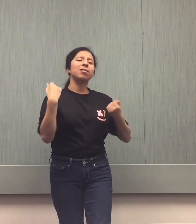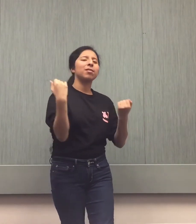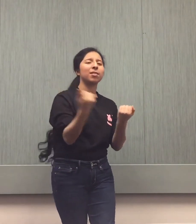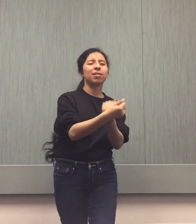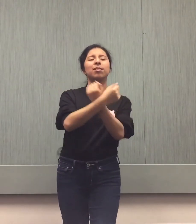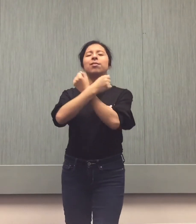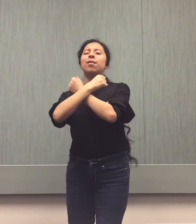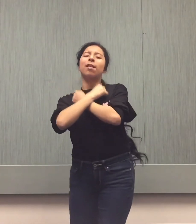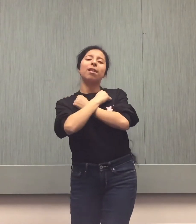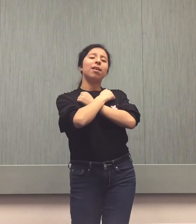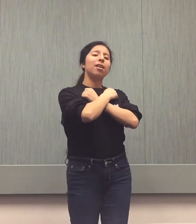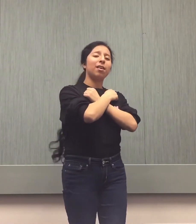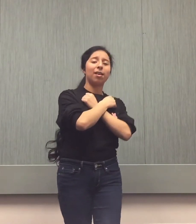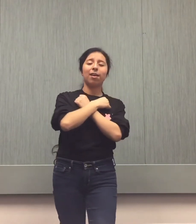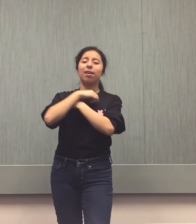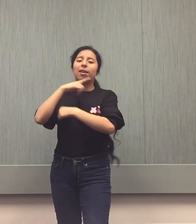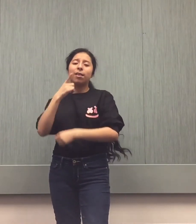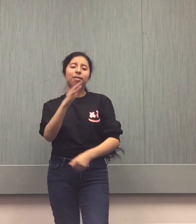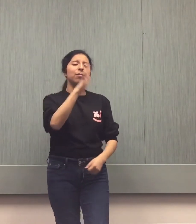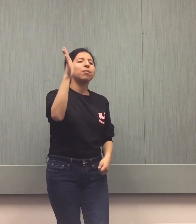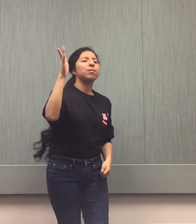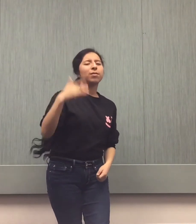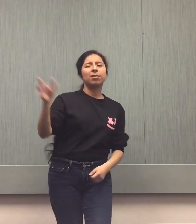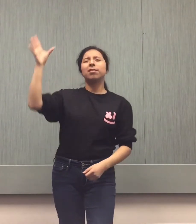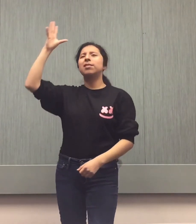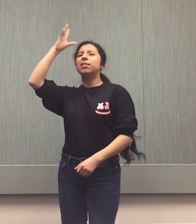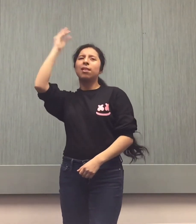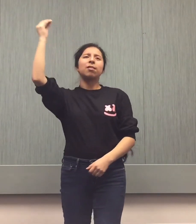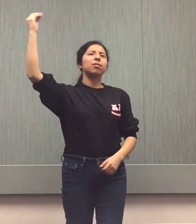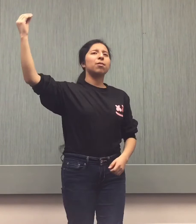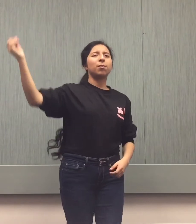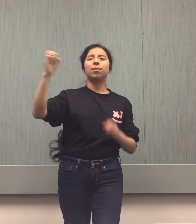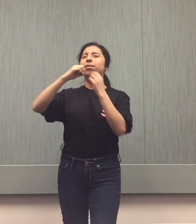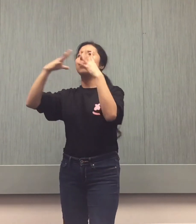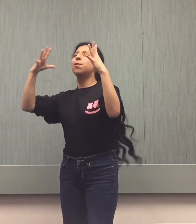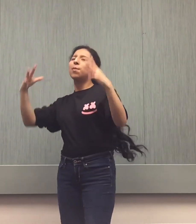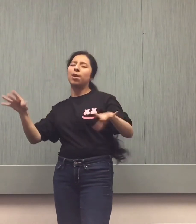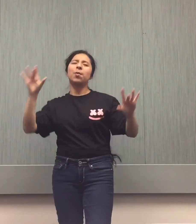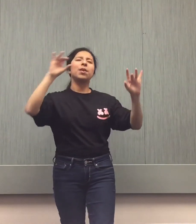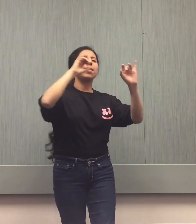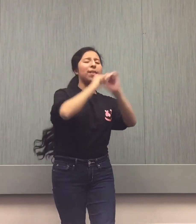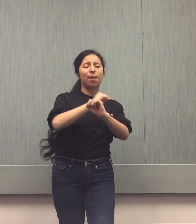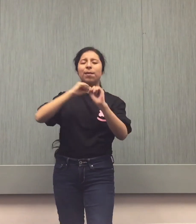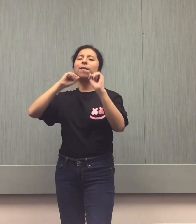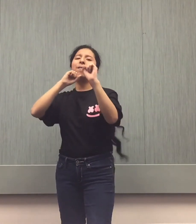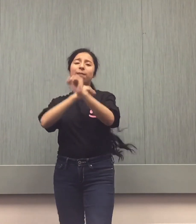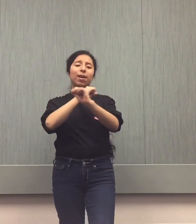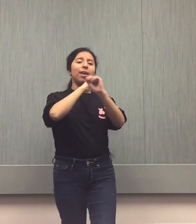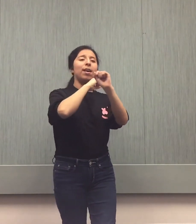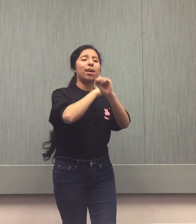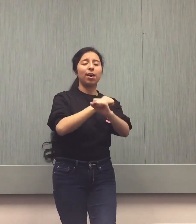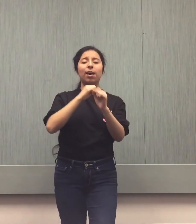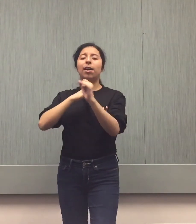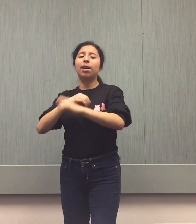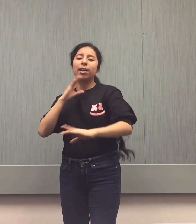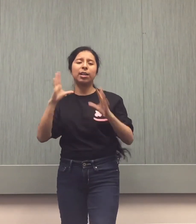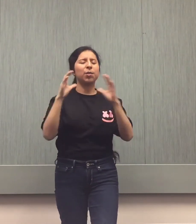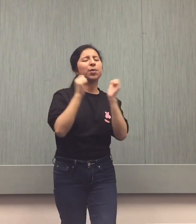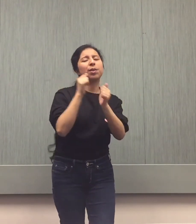look in your eye You really ain't going nowhere without a fight You